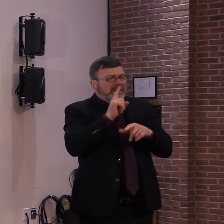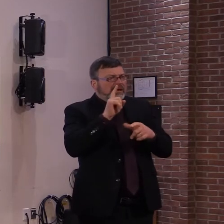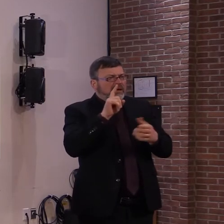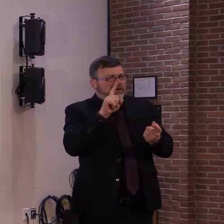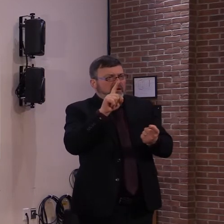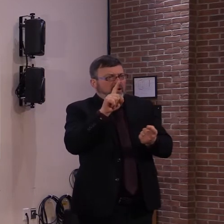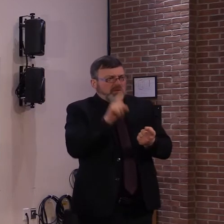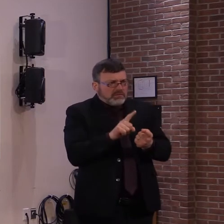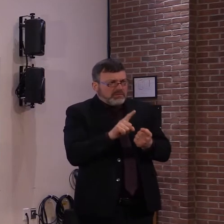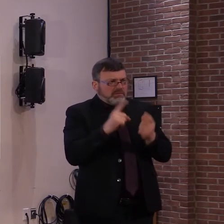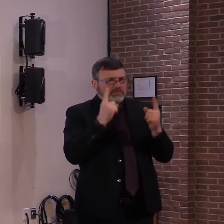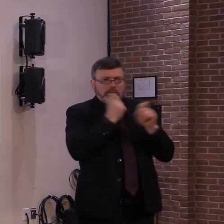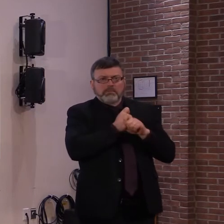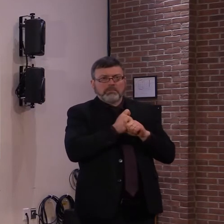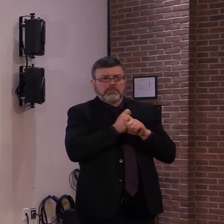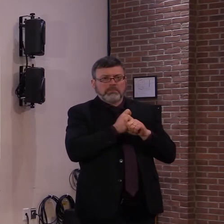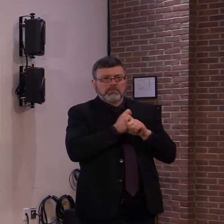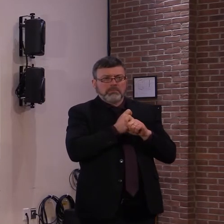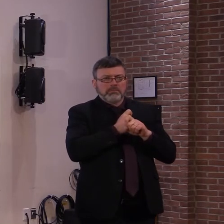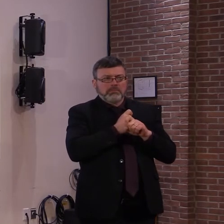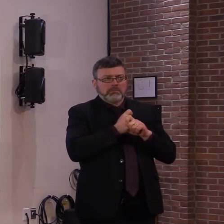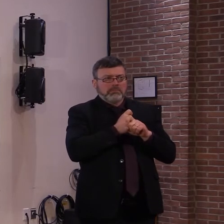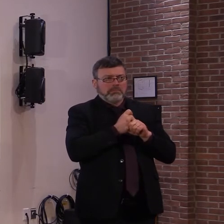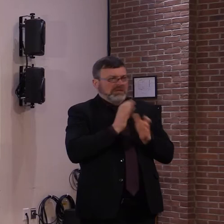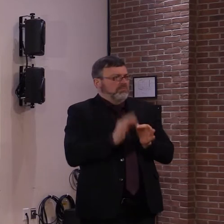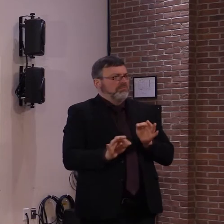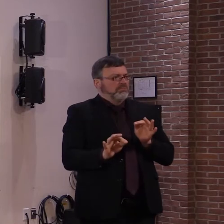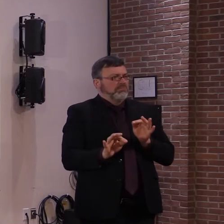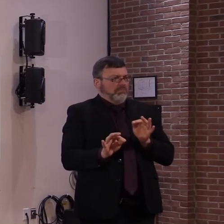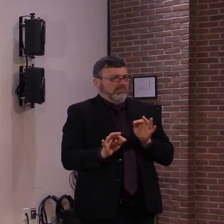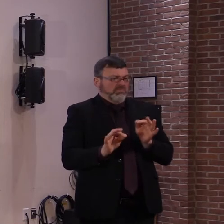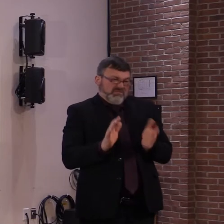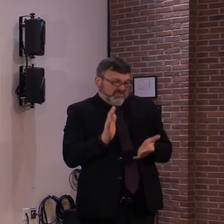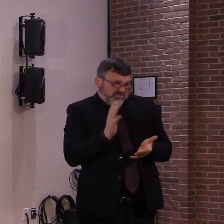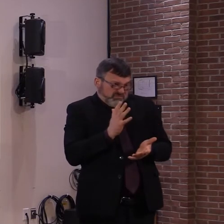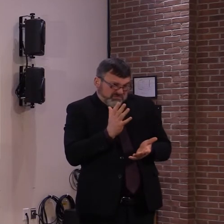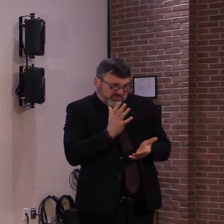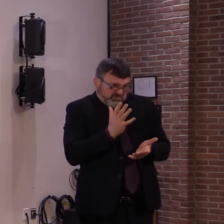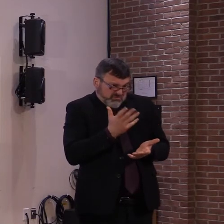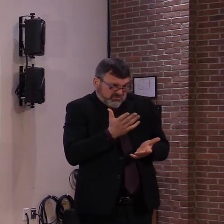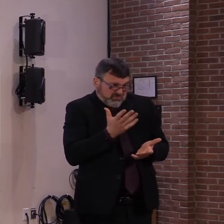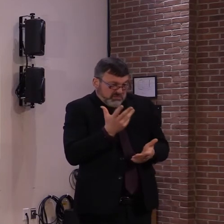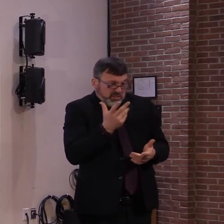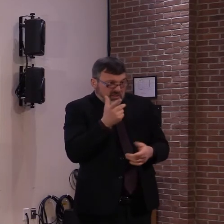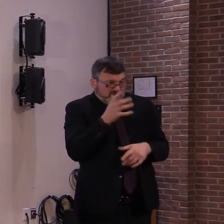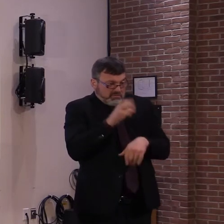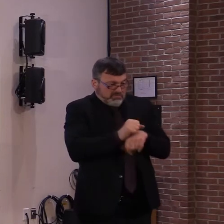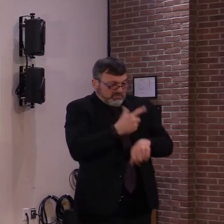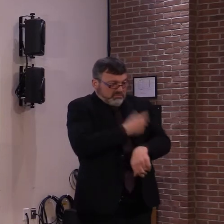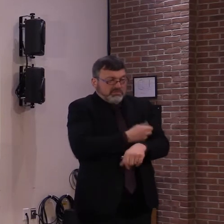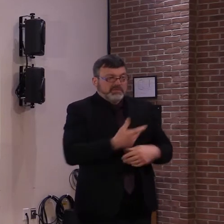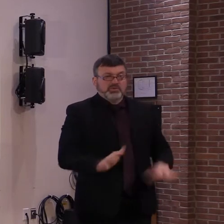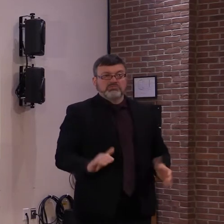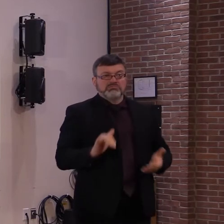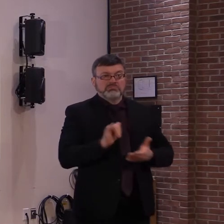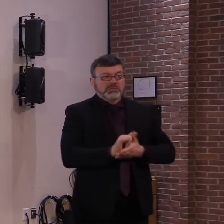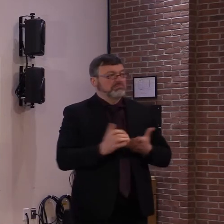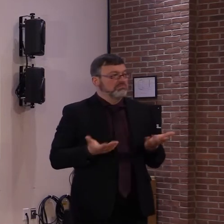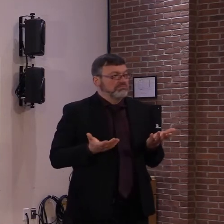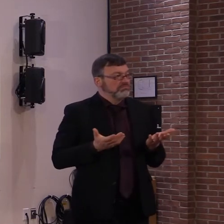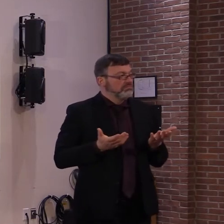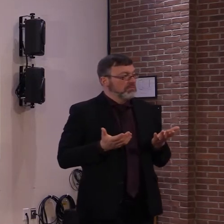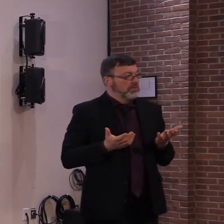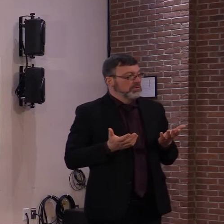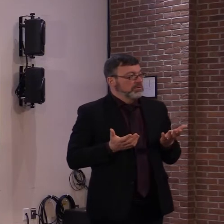And we've used it before with our testing. As you know, testing is centralized. Um, you come into one database to register for